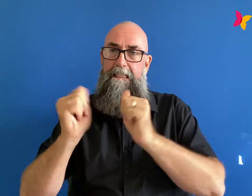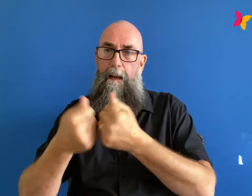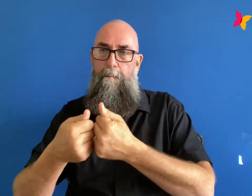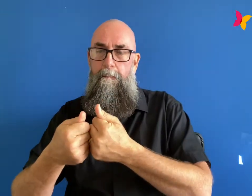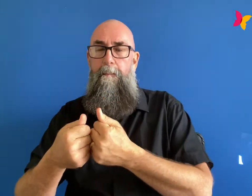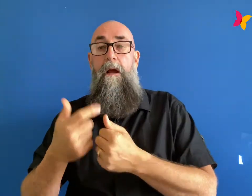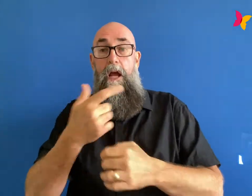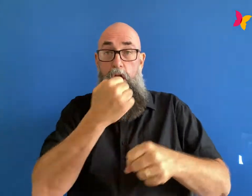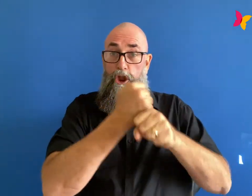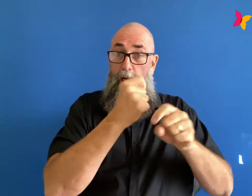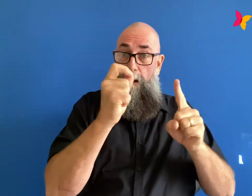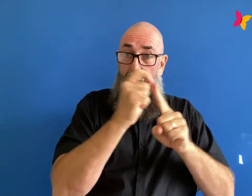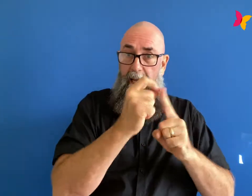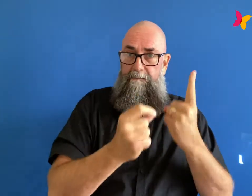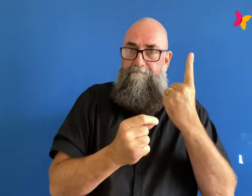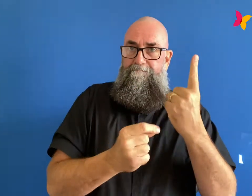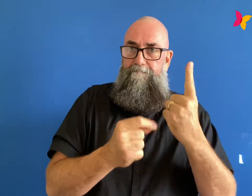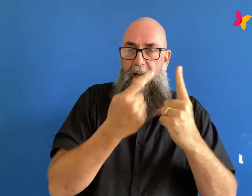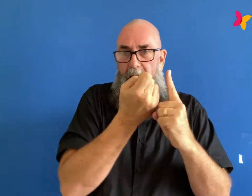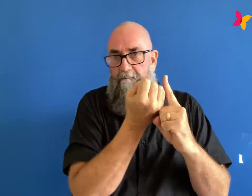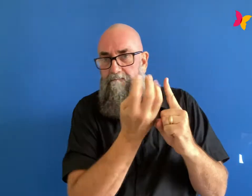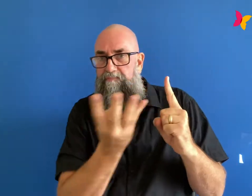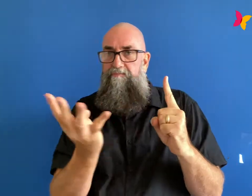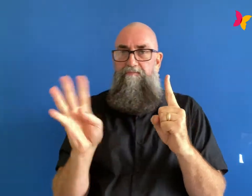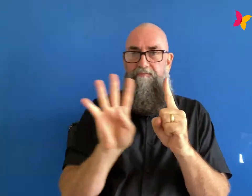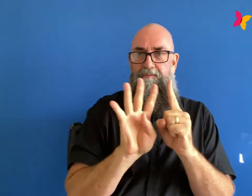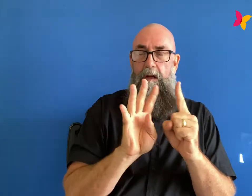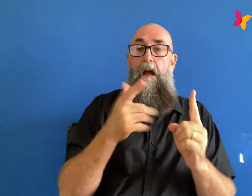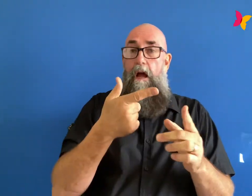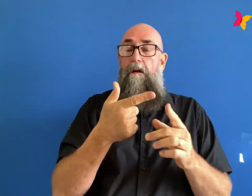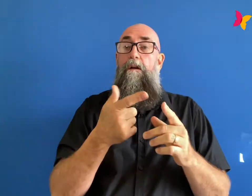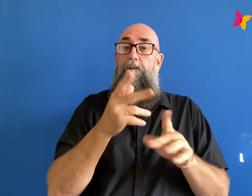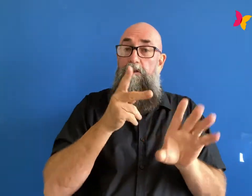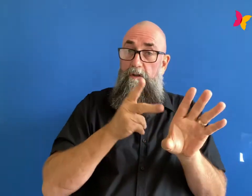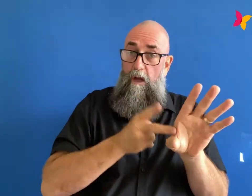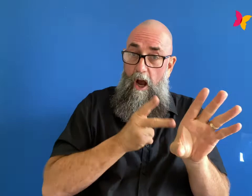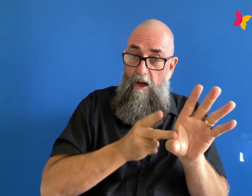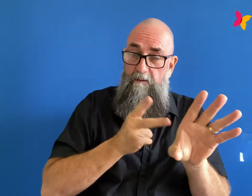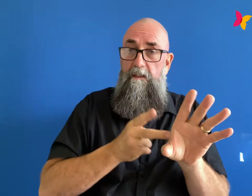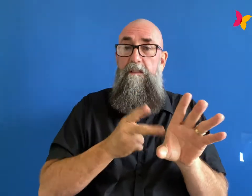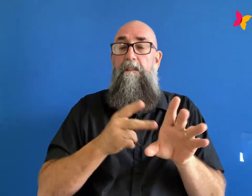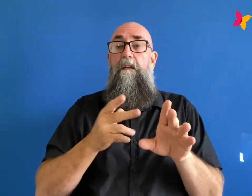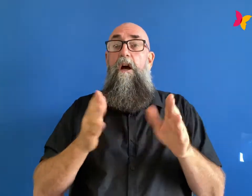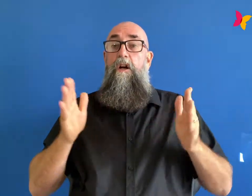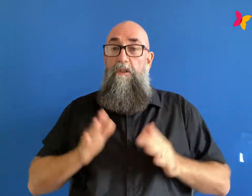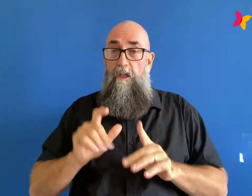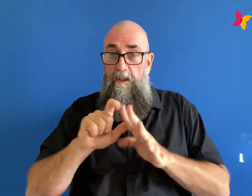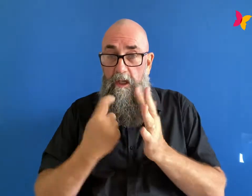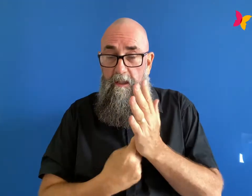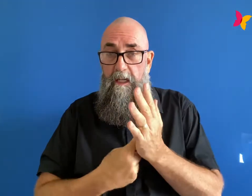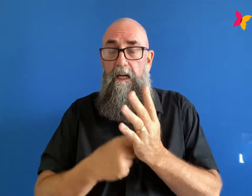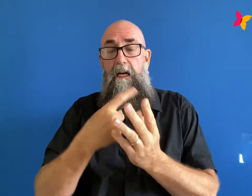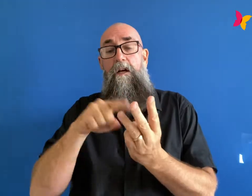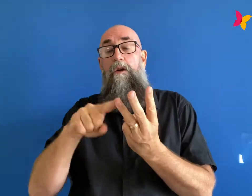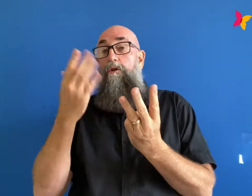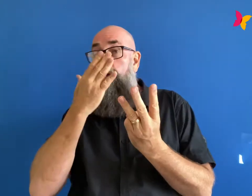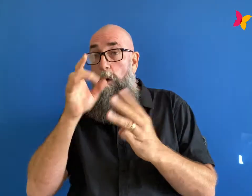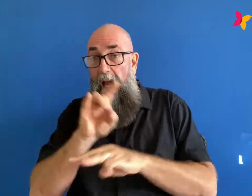the rest of the team consisted of a psychiatrist a dietitian the school counselor and a yoga instructor ultimately